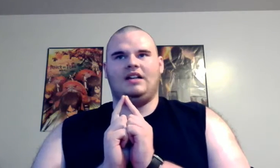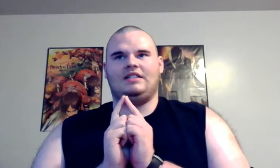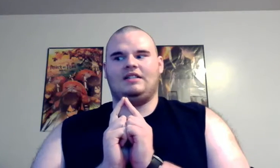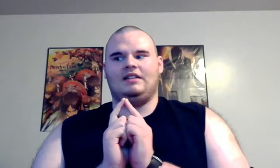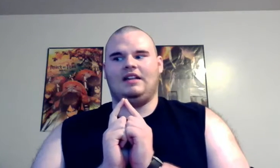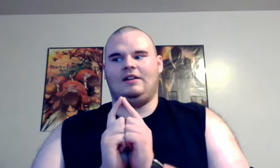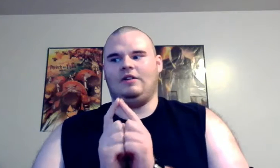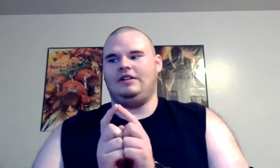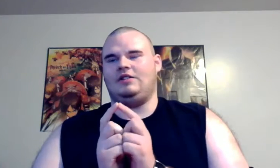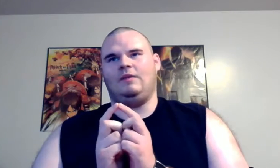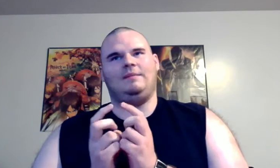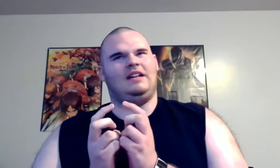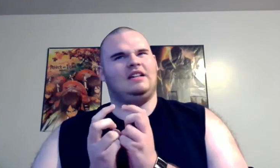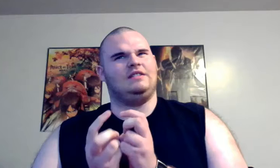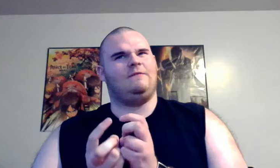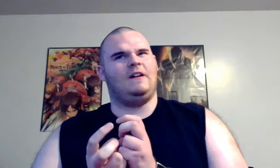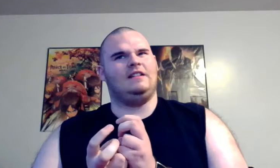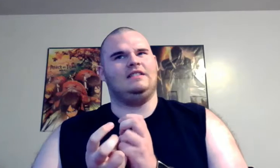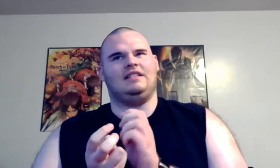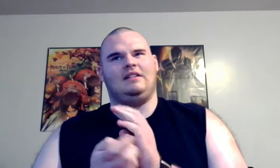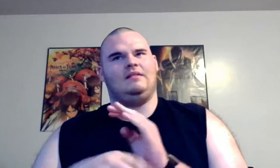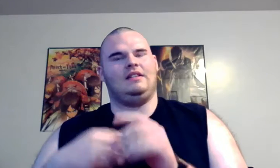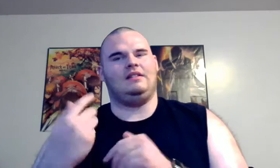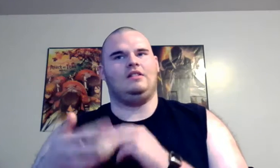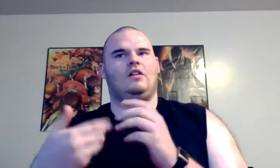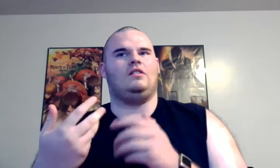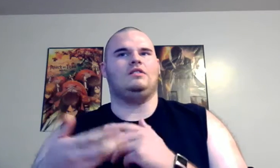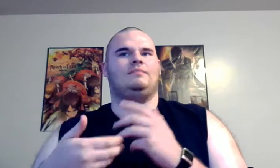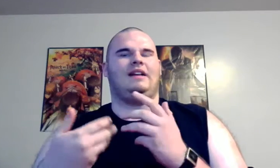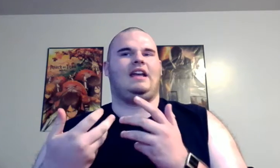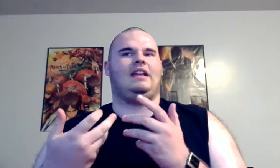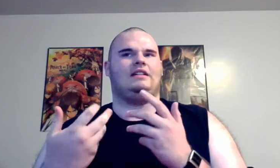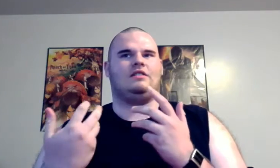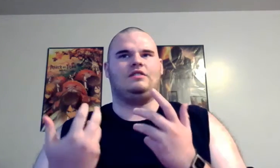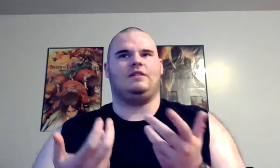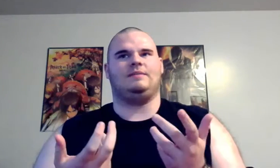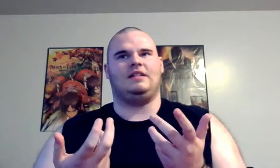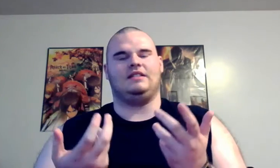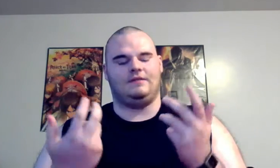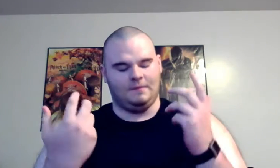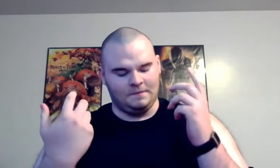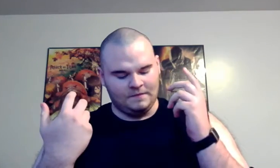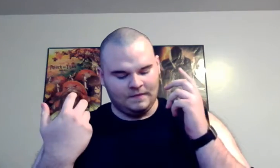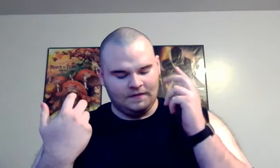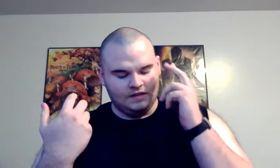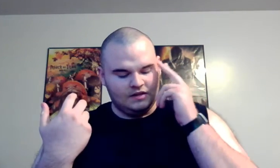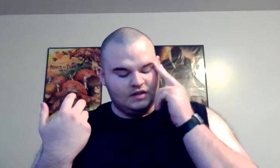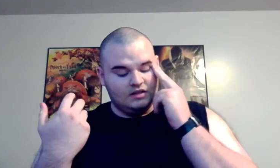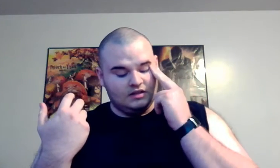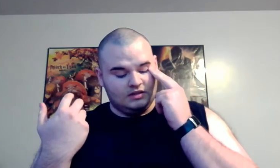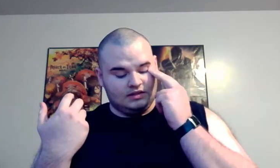they couldn't do it because funds and the dolls mechanics are so expensive so